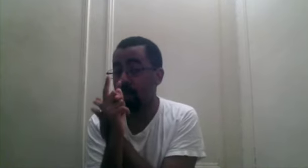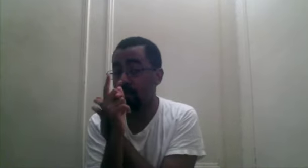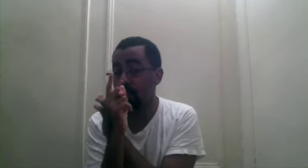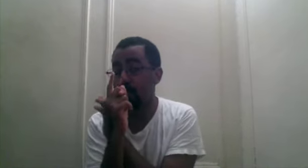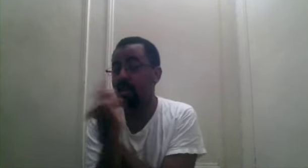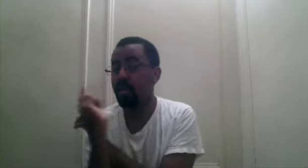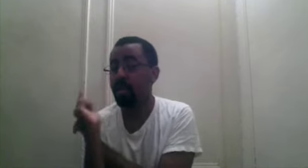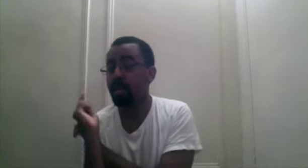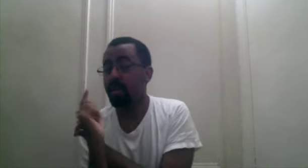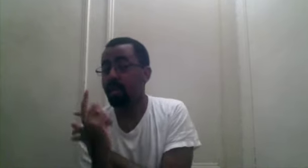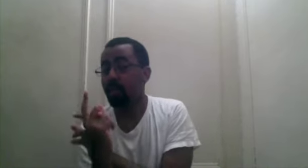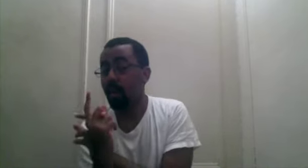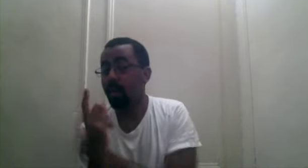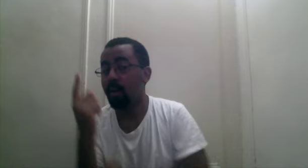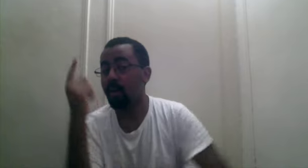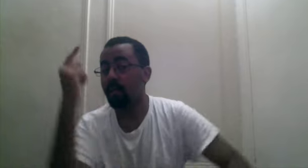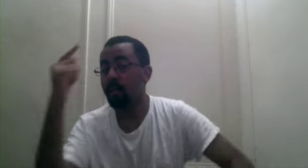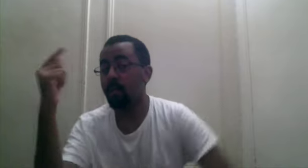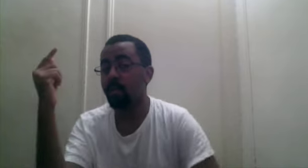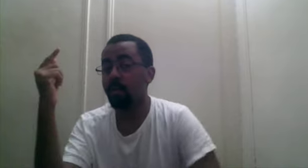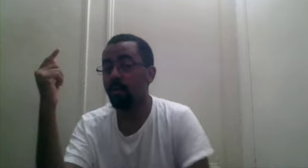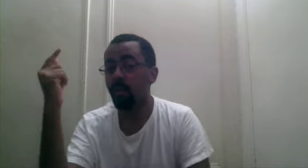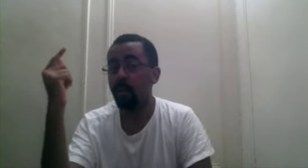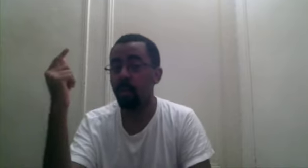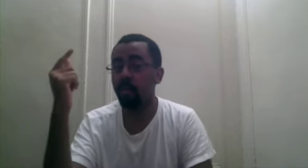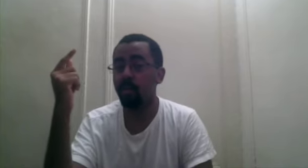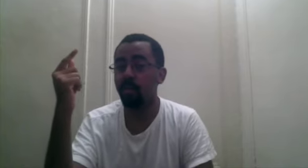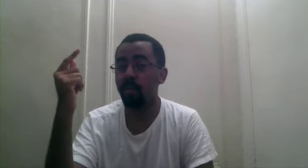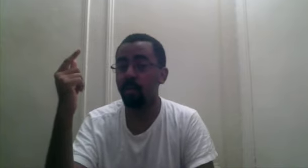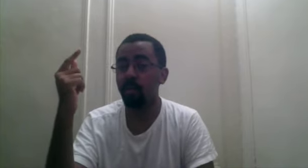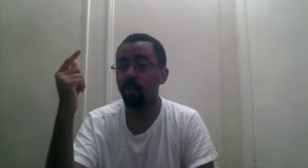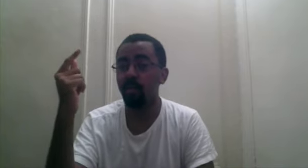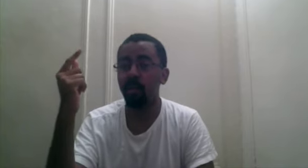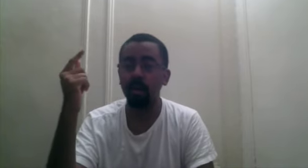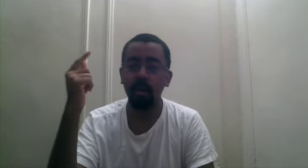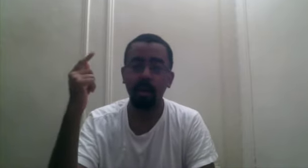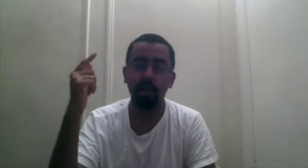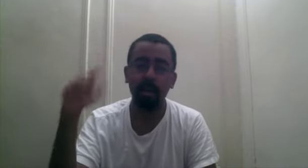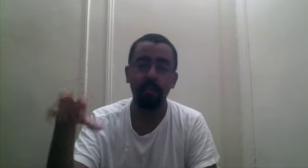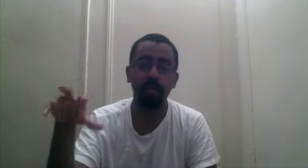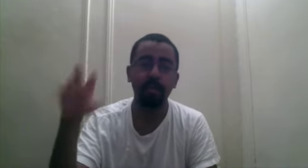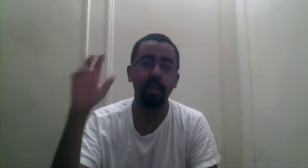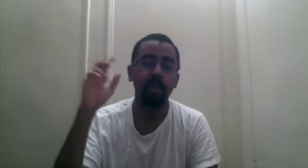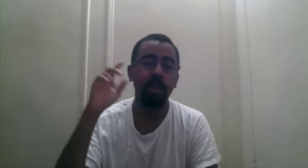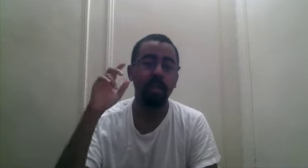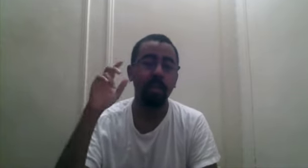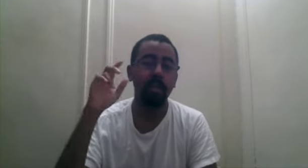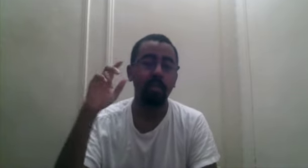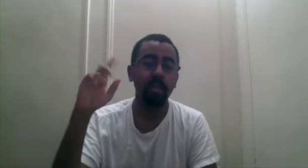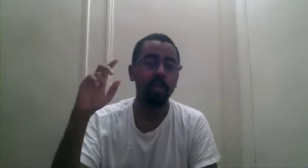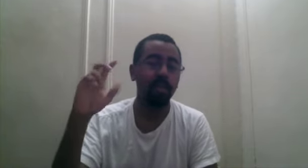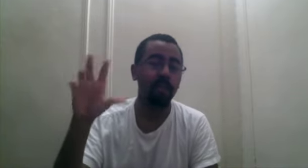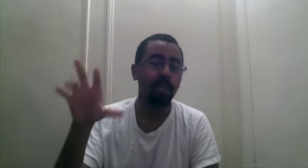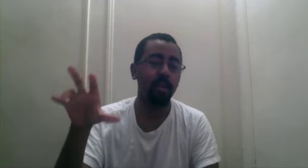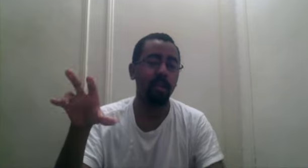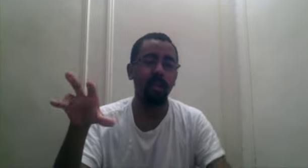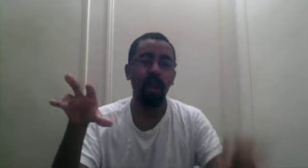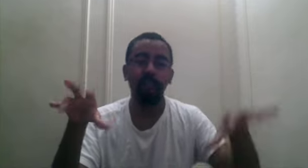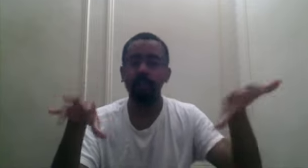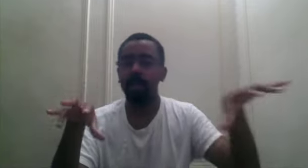of the four emperors. They're either probably going to go after Big